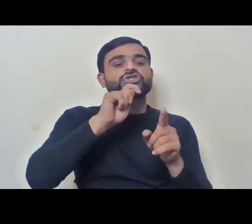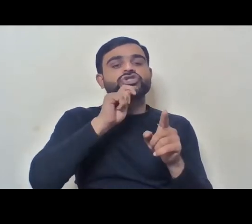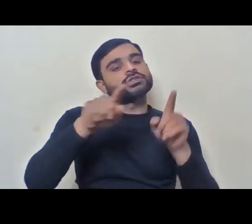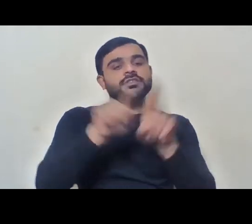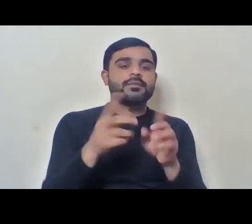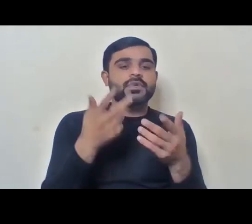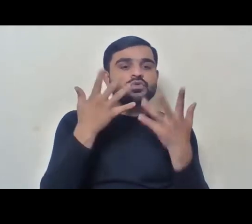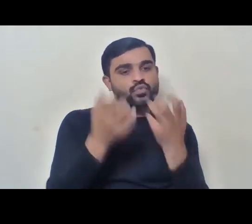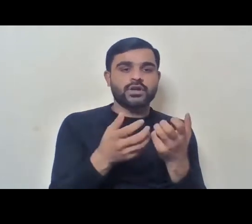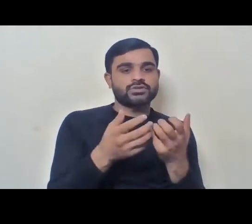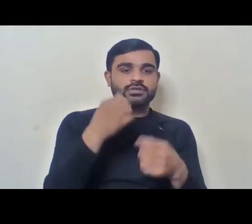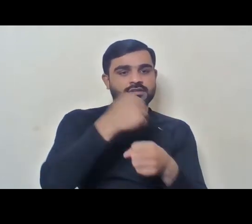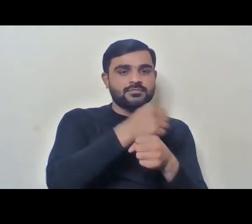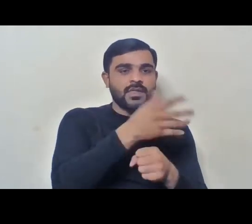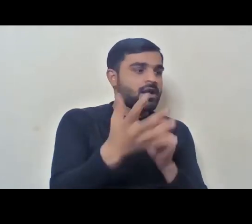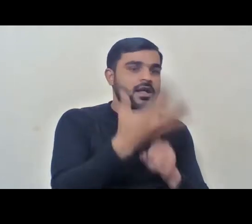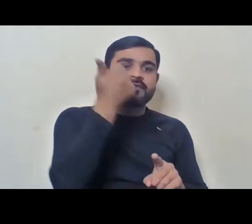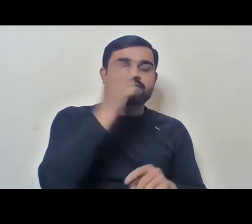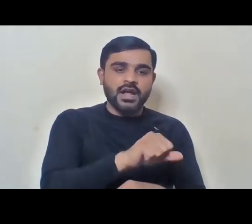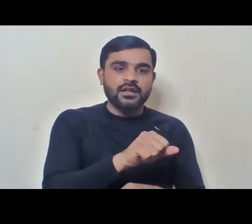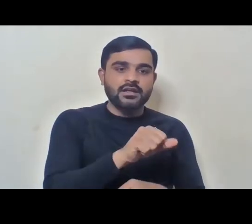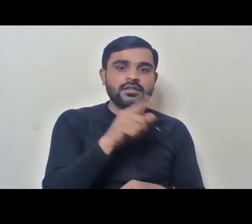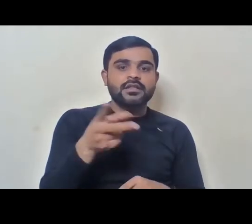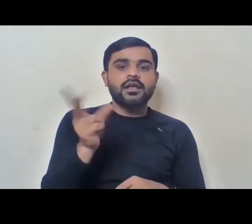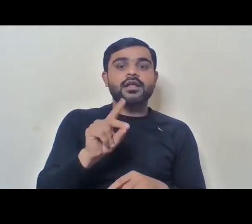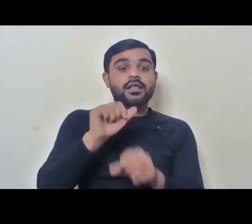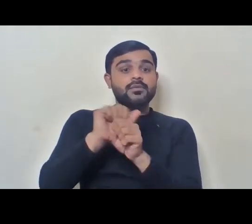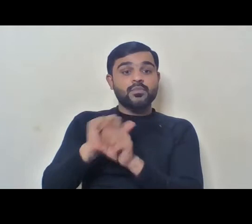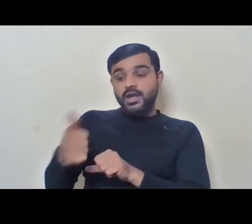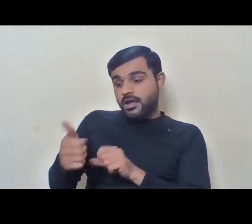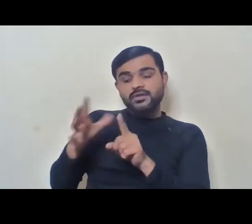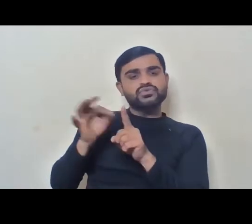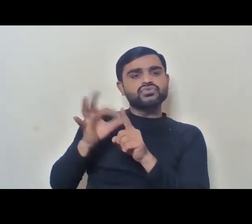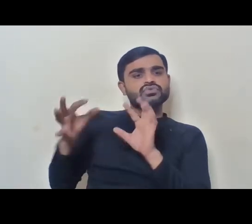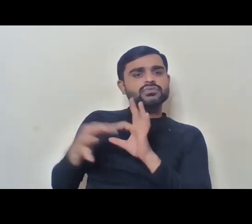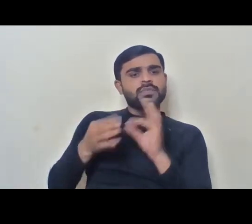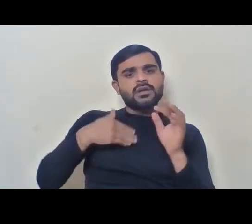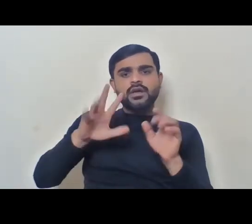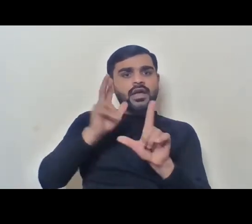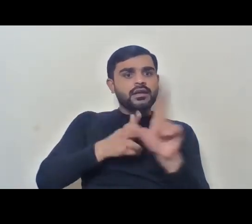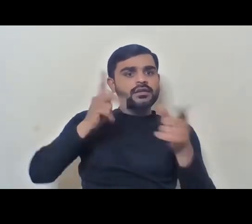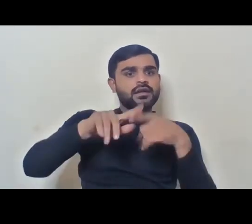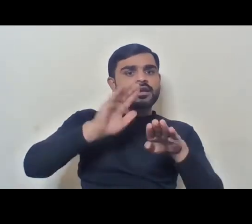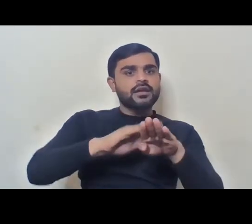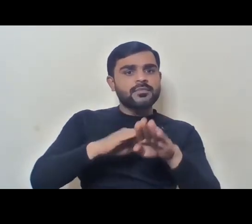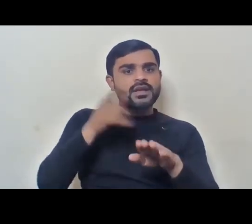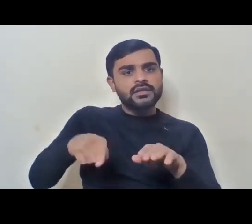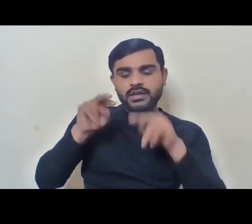want a government job, but you don't get it. And then the eligibility for the government job is you should have eight years government experience.